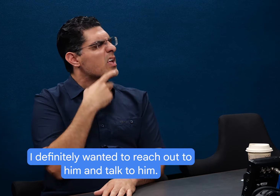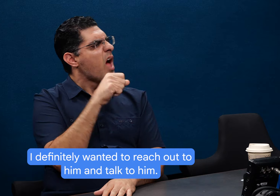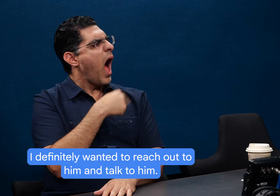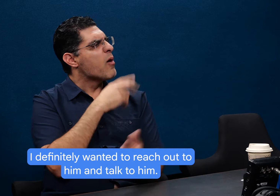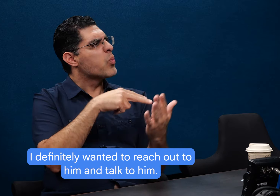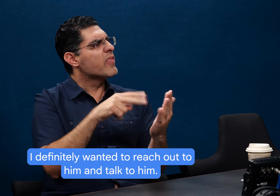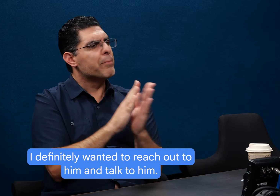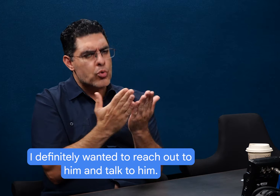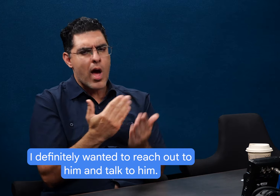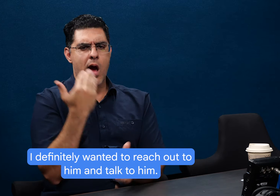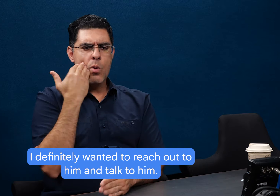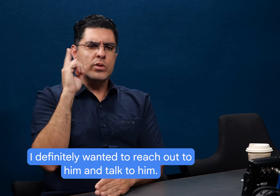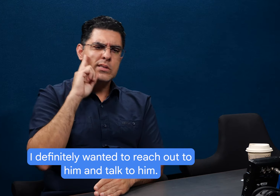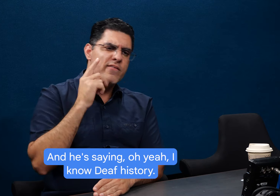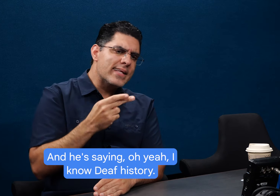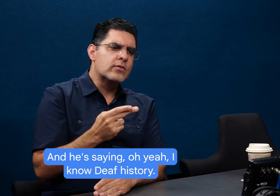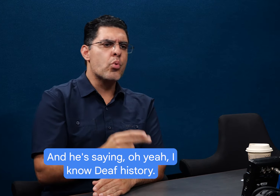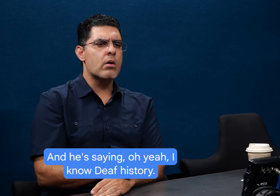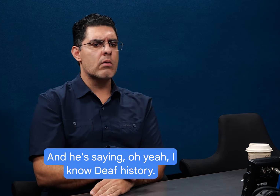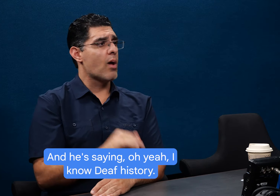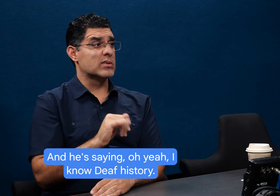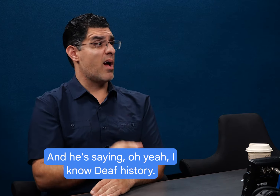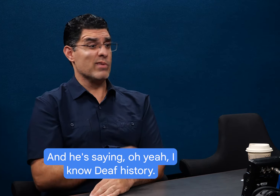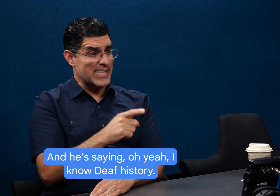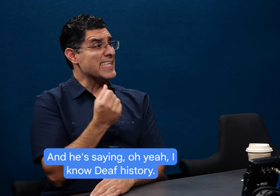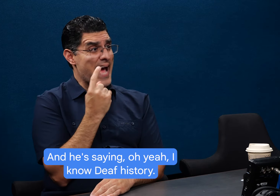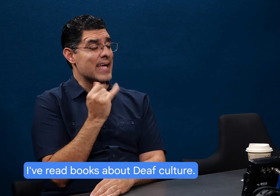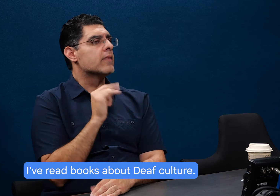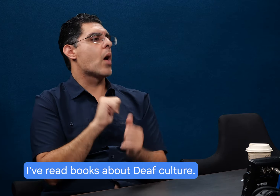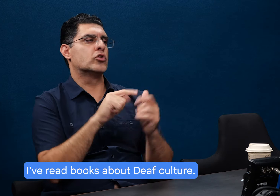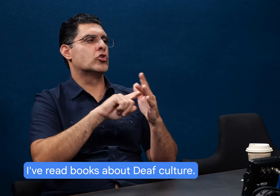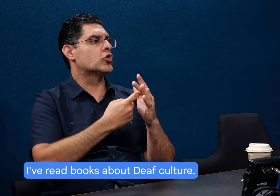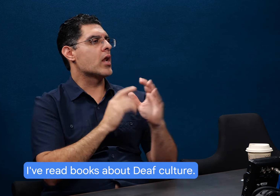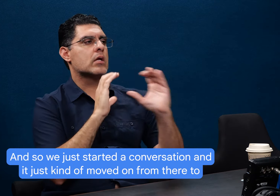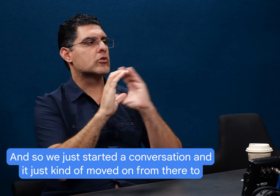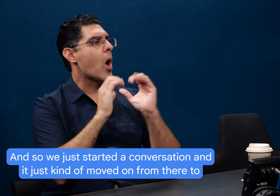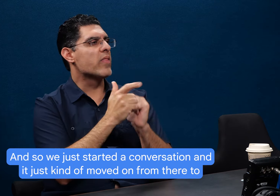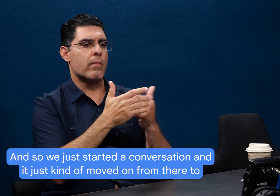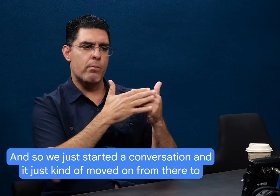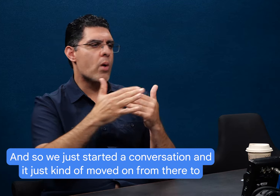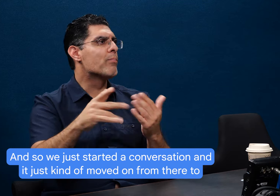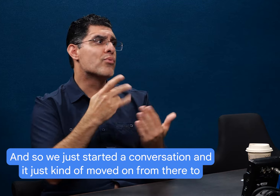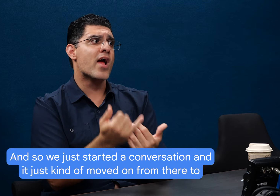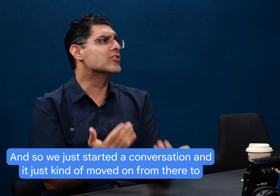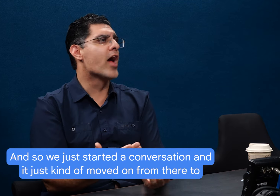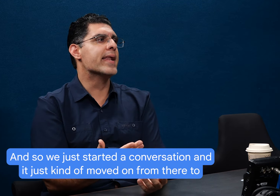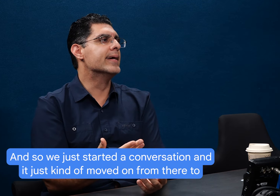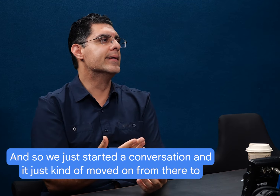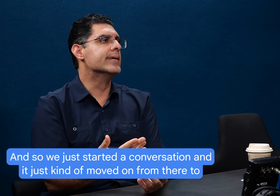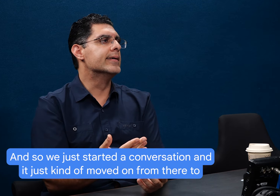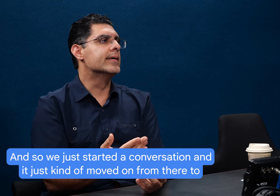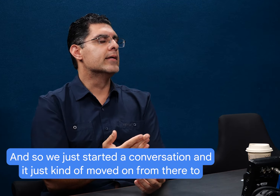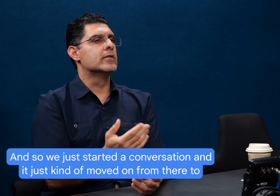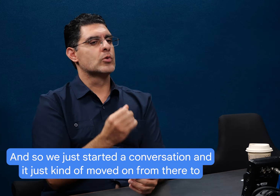him and talk to him. And and he's saying, oh, yeah, I know deaf history. I've read books about deaf culture. And so we just started a conversation and